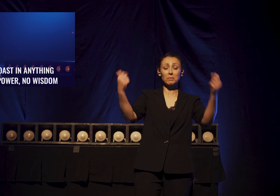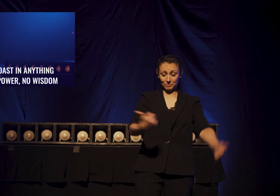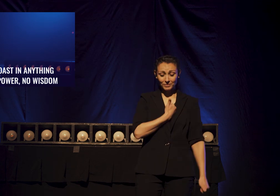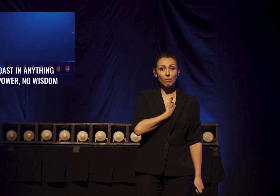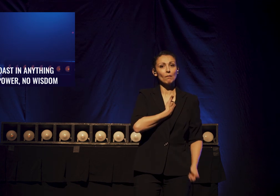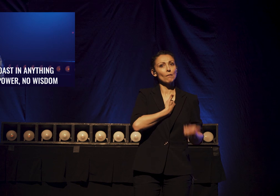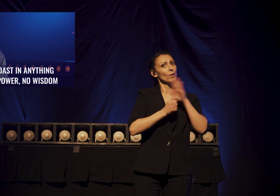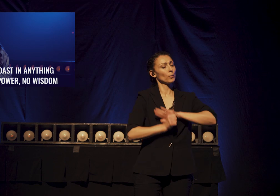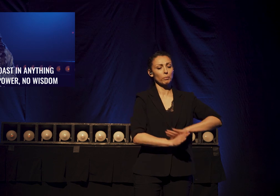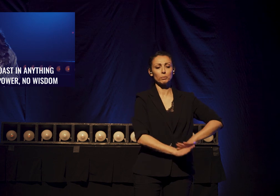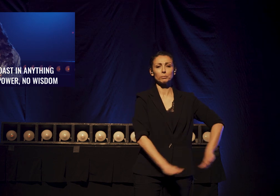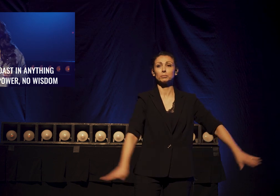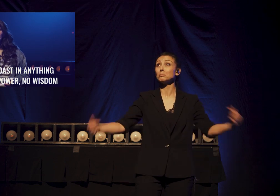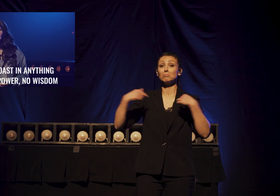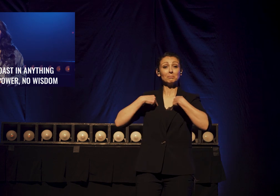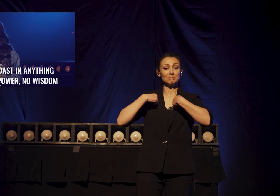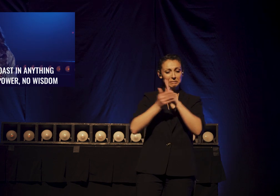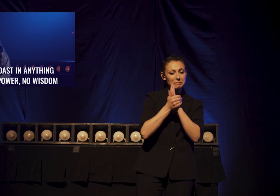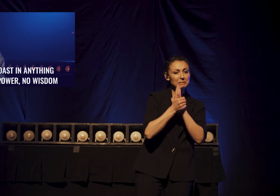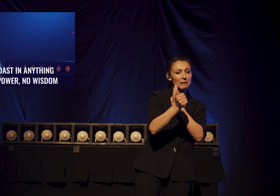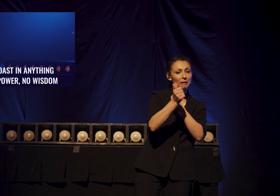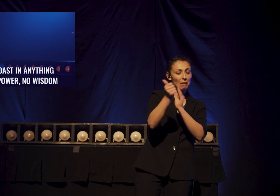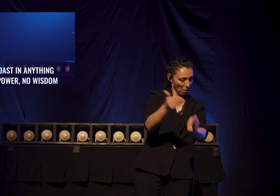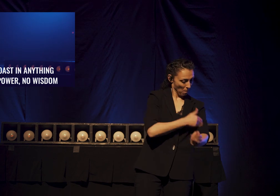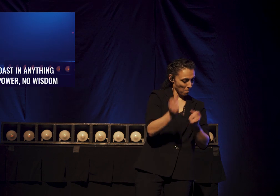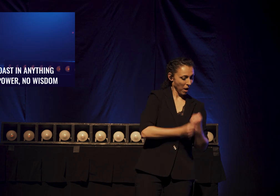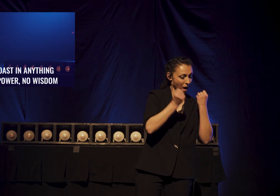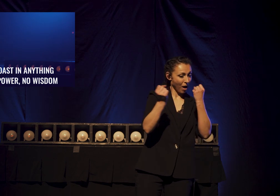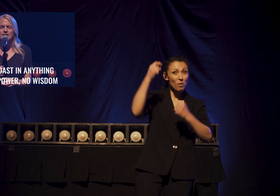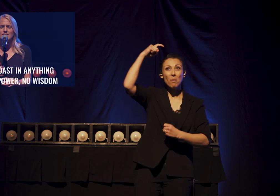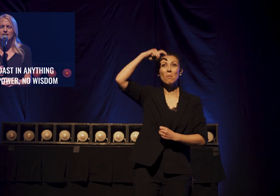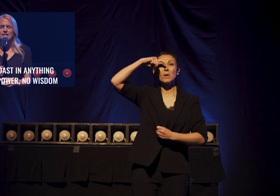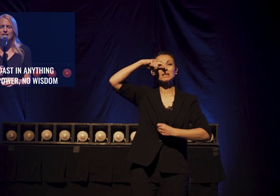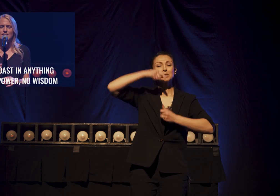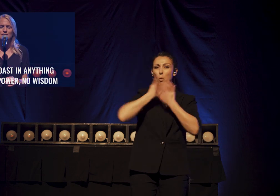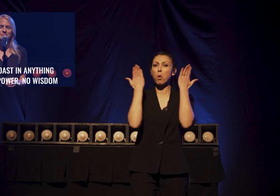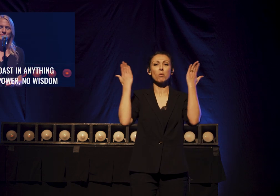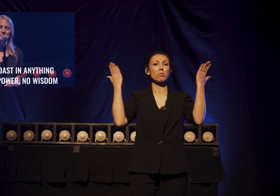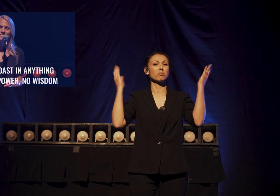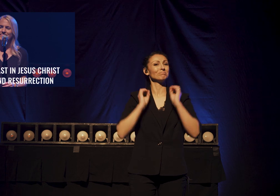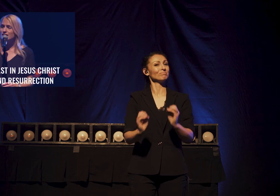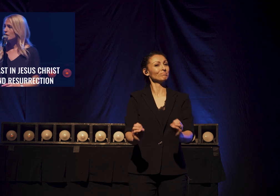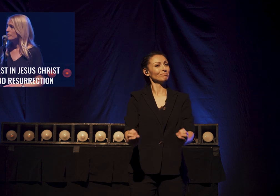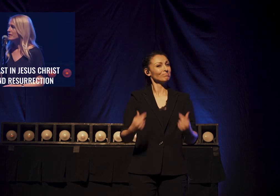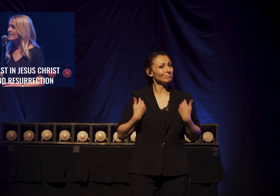No gifts, no power, no wisdom. But